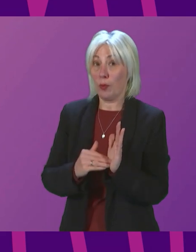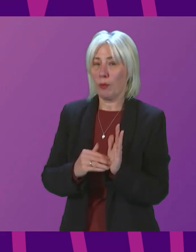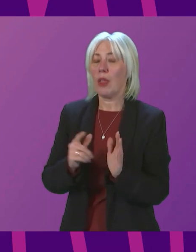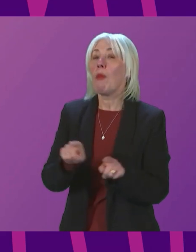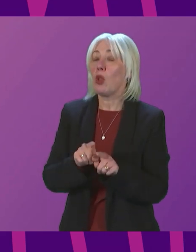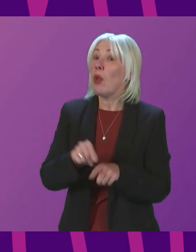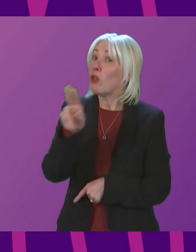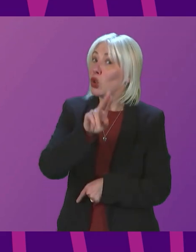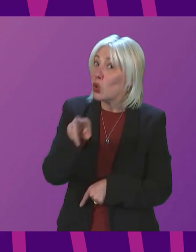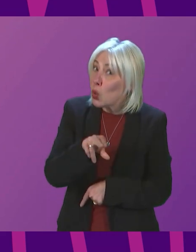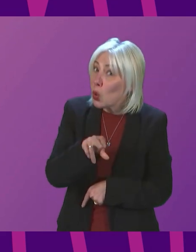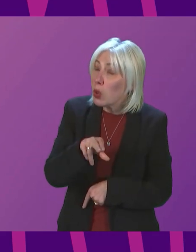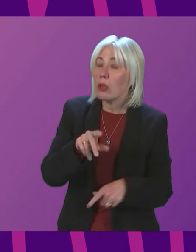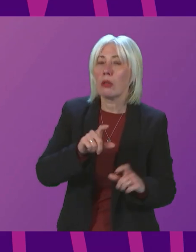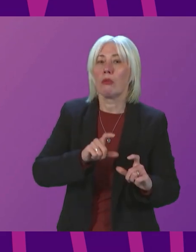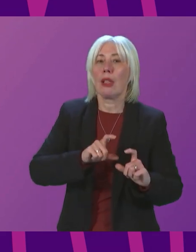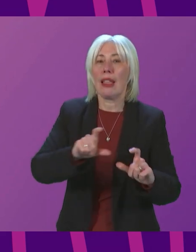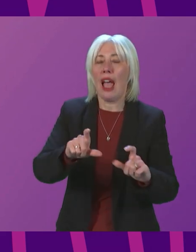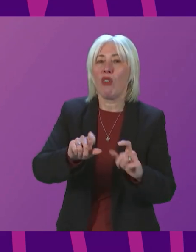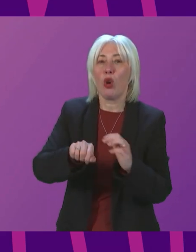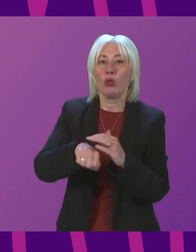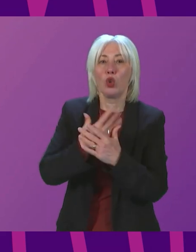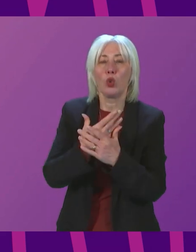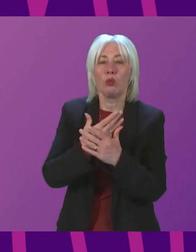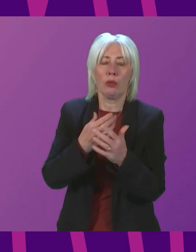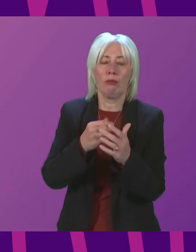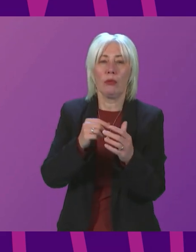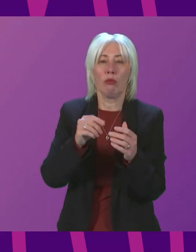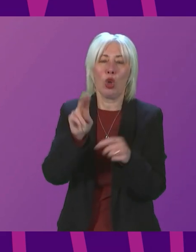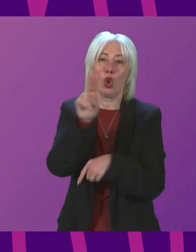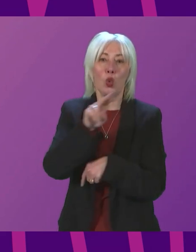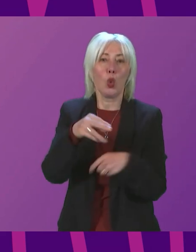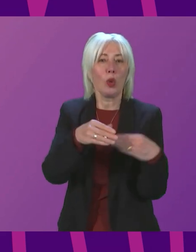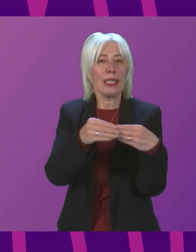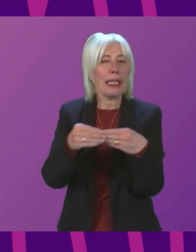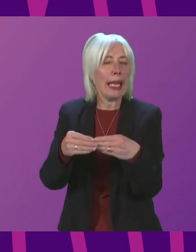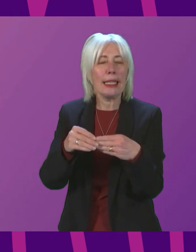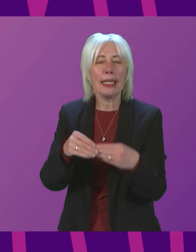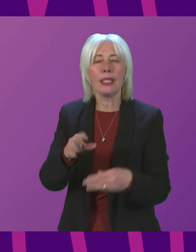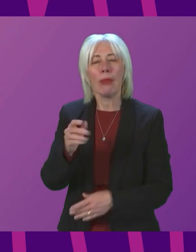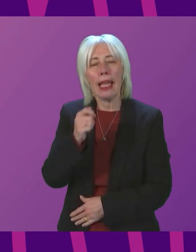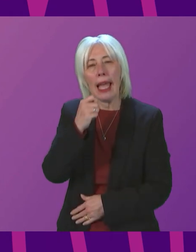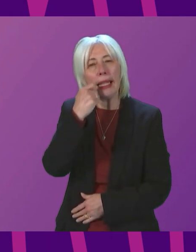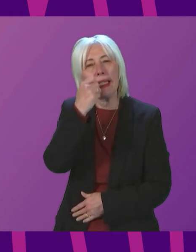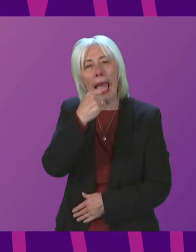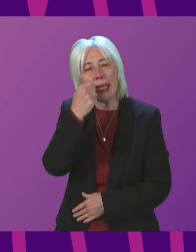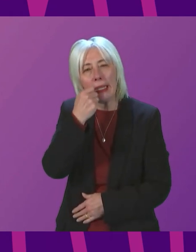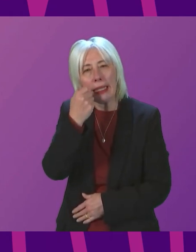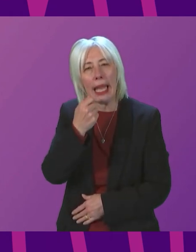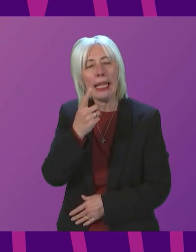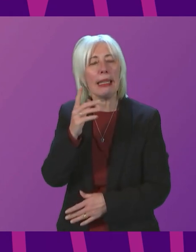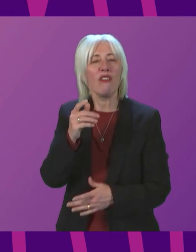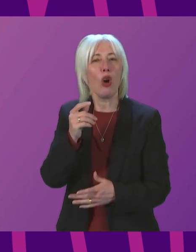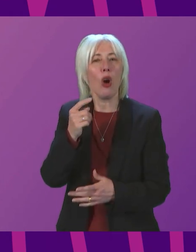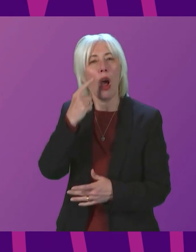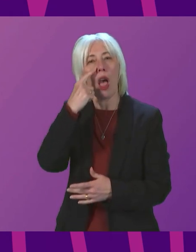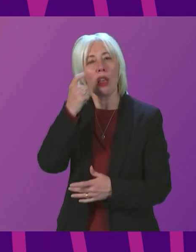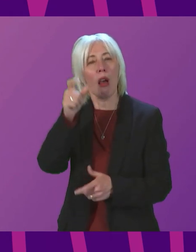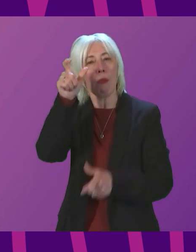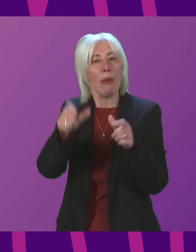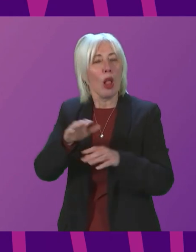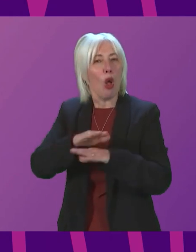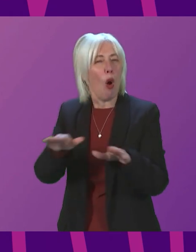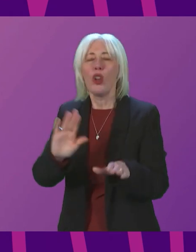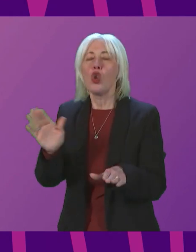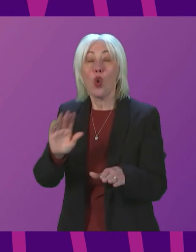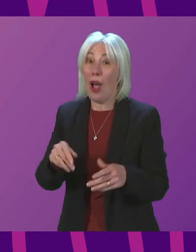we will continue to develop the school's guidance. It is not testing, of course, that is causing some young people to be absent, is